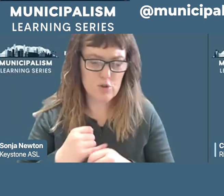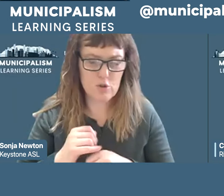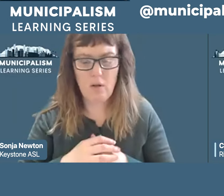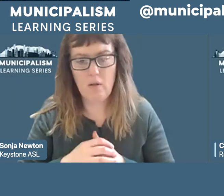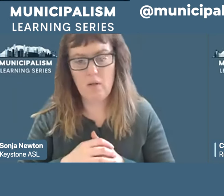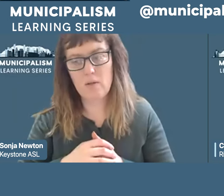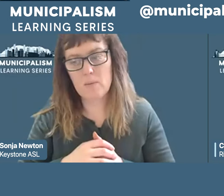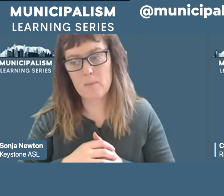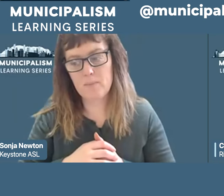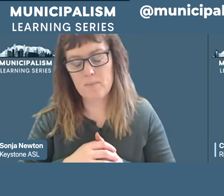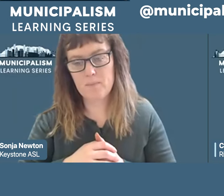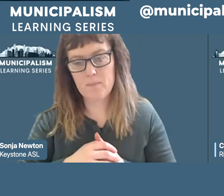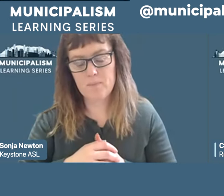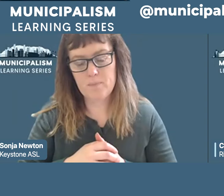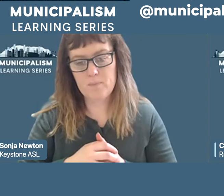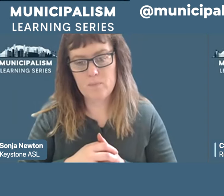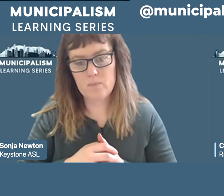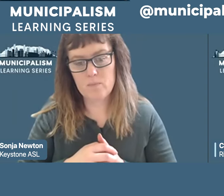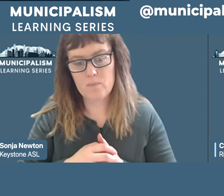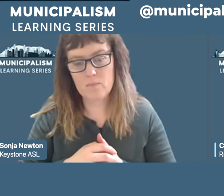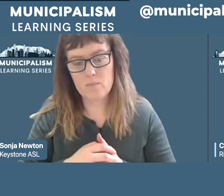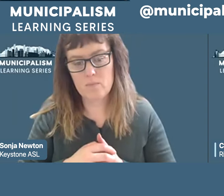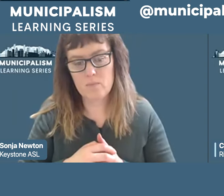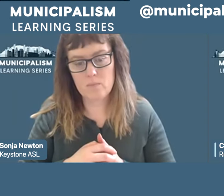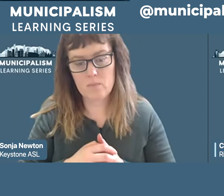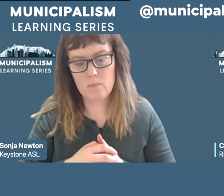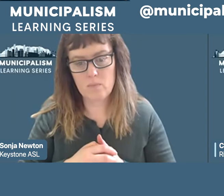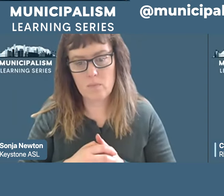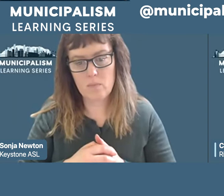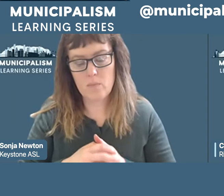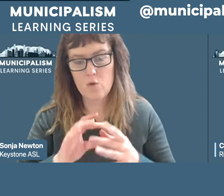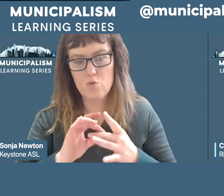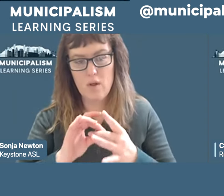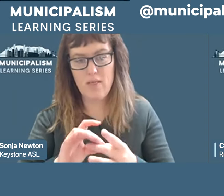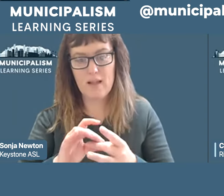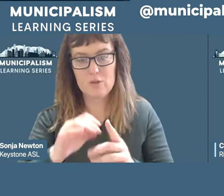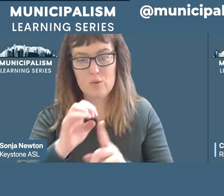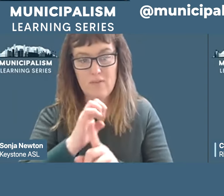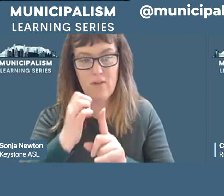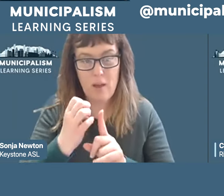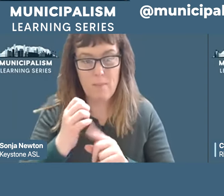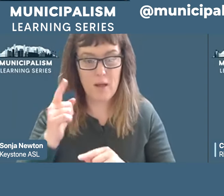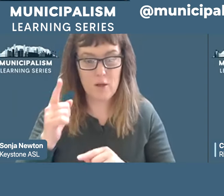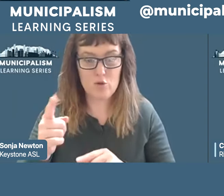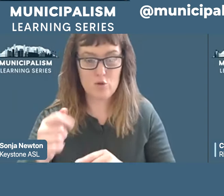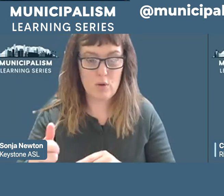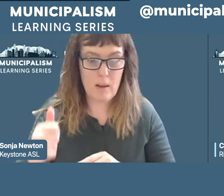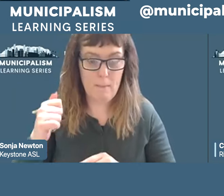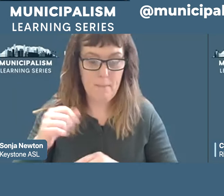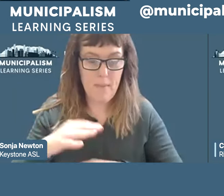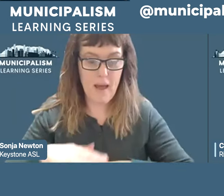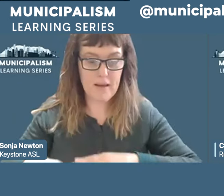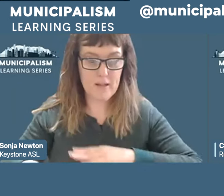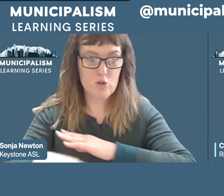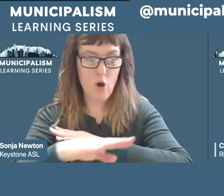and his environment you and your backyard had Chevron and is one